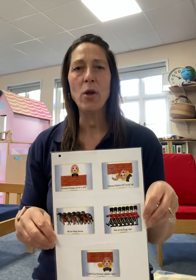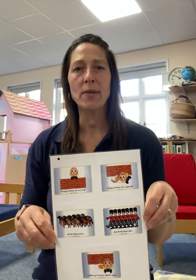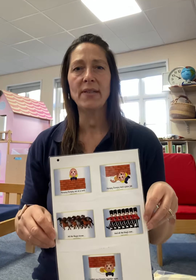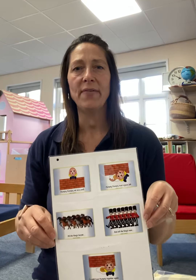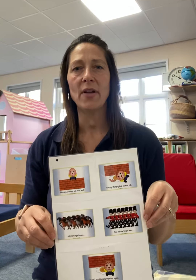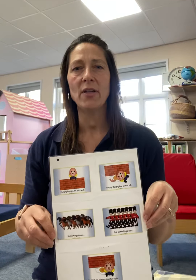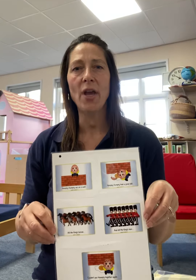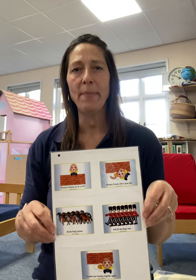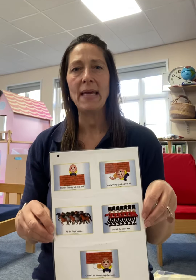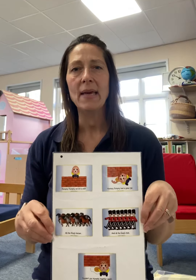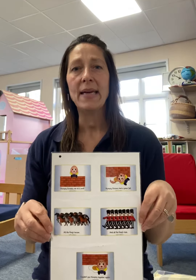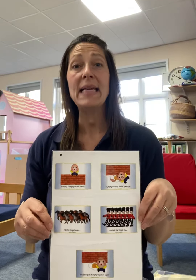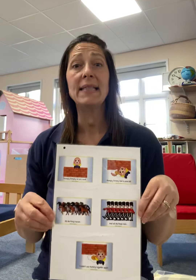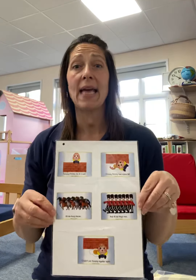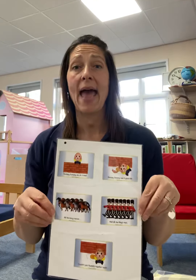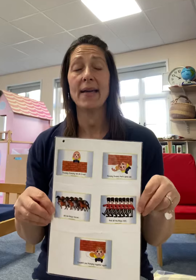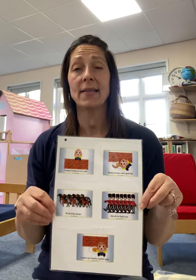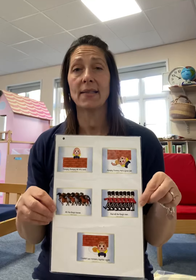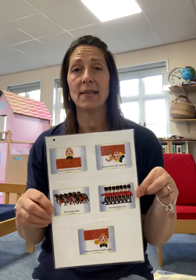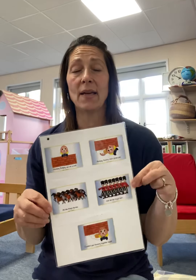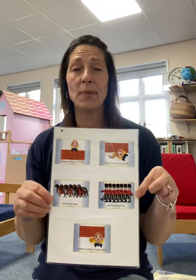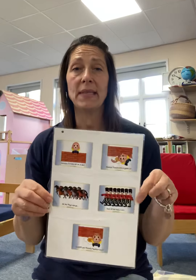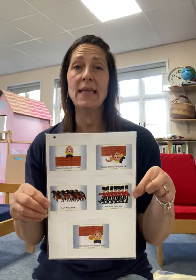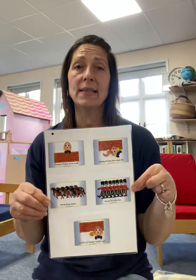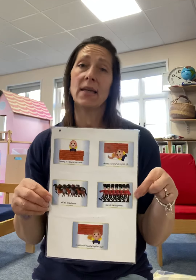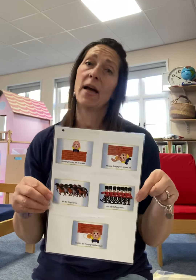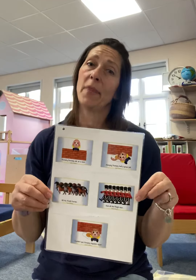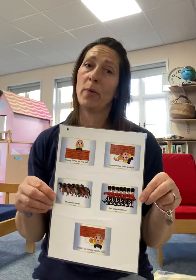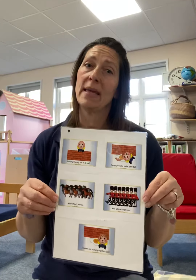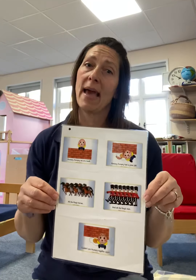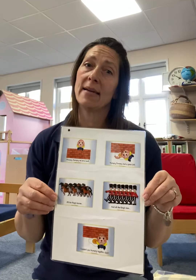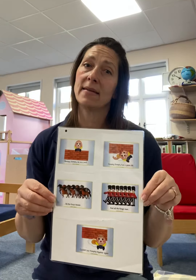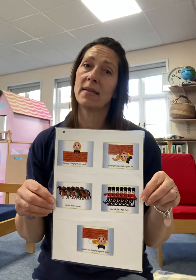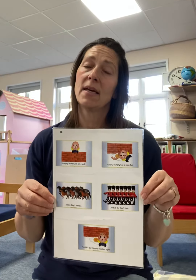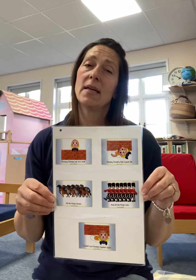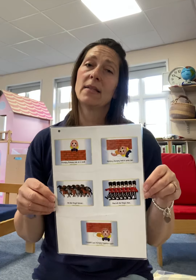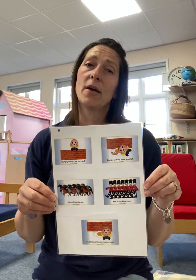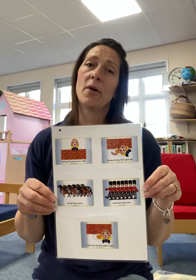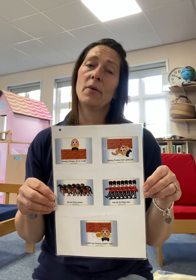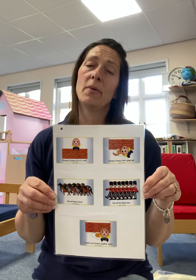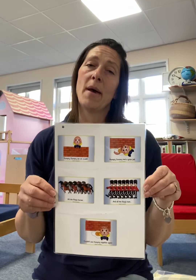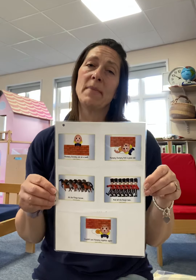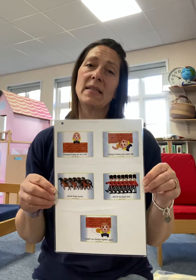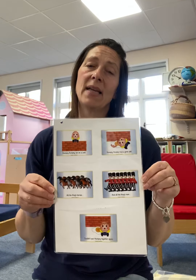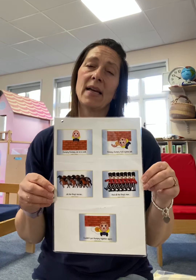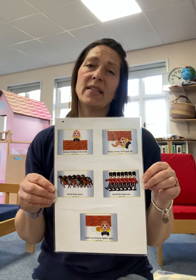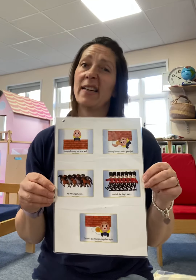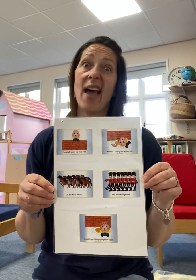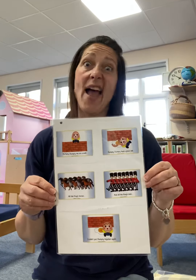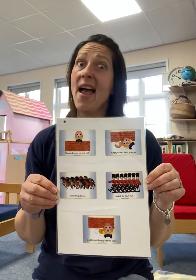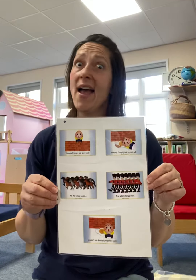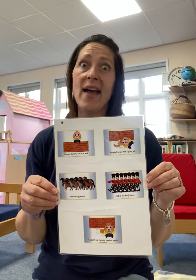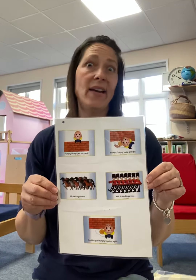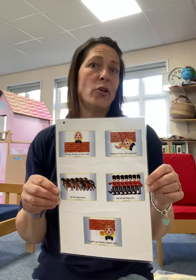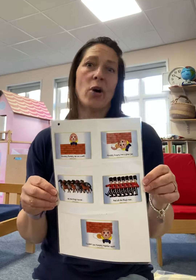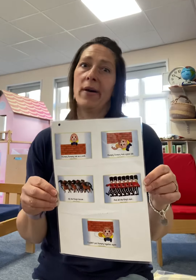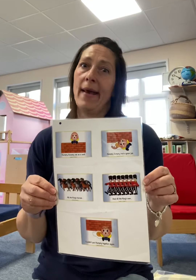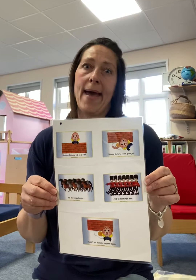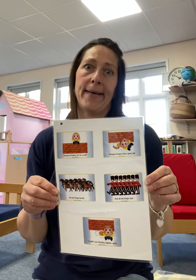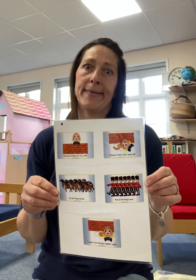lots of yummy Easter eggs. It was Easter at the weekend. So Mrs. Hannah didn't get any chocolate eggs